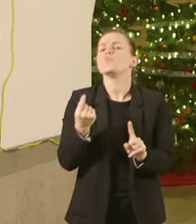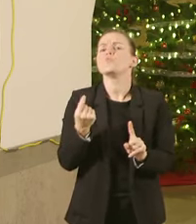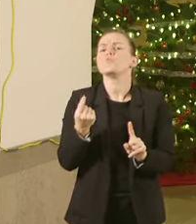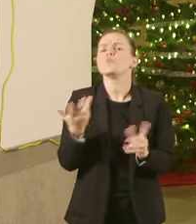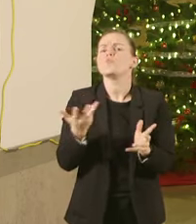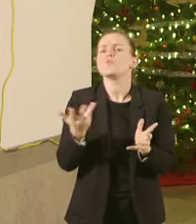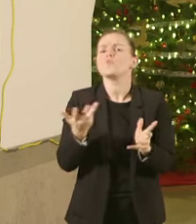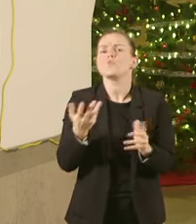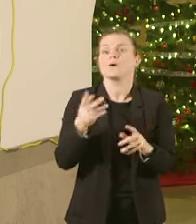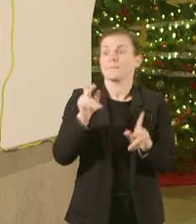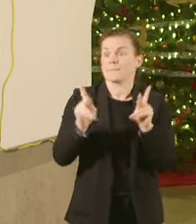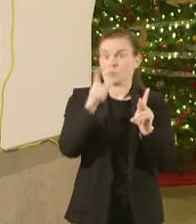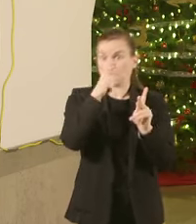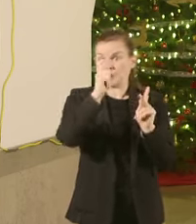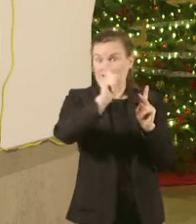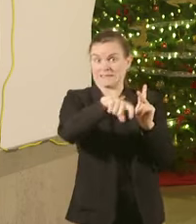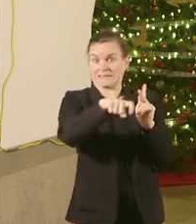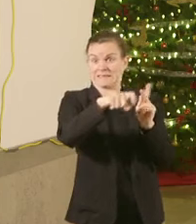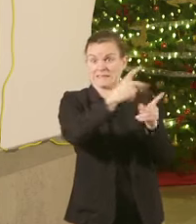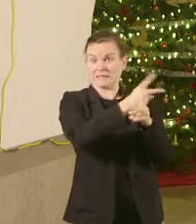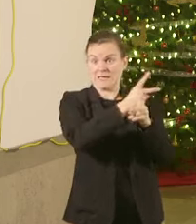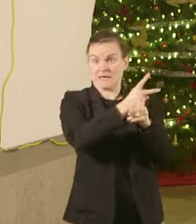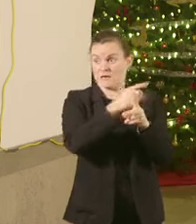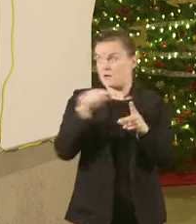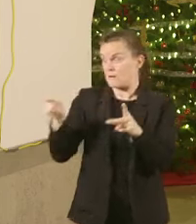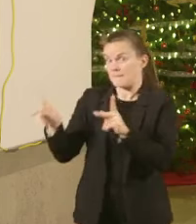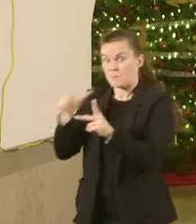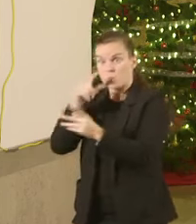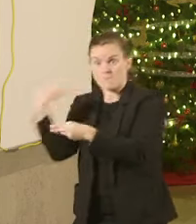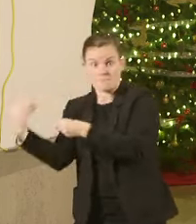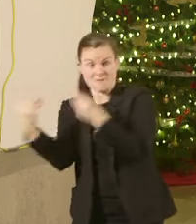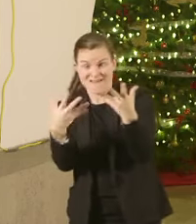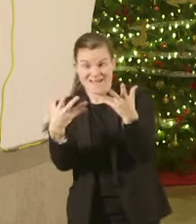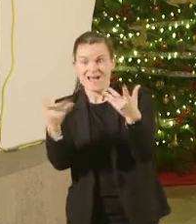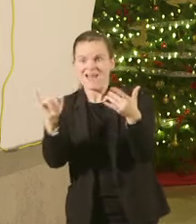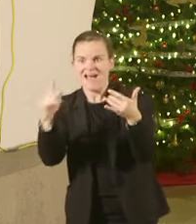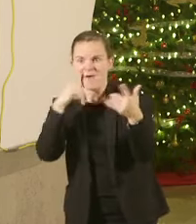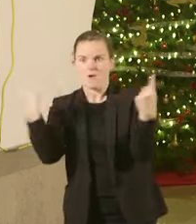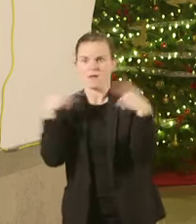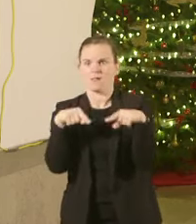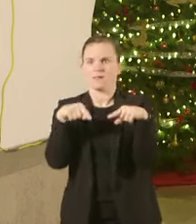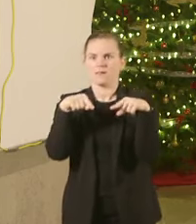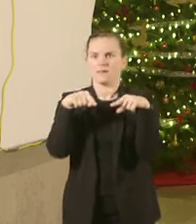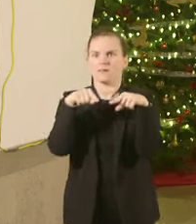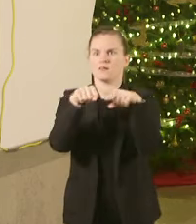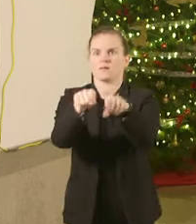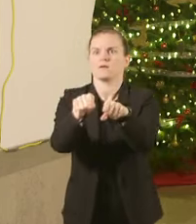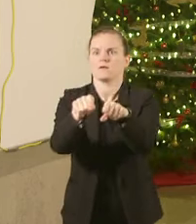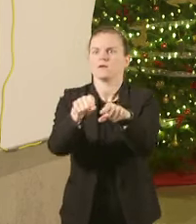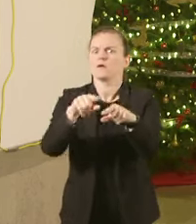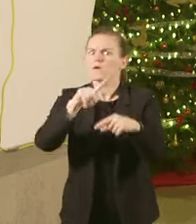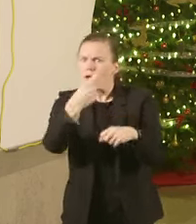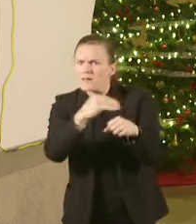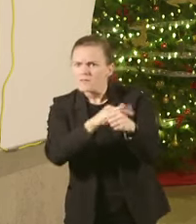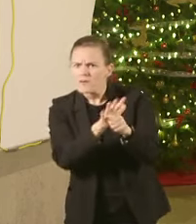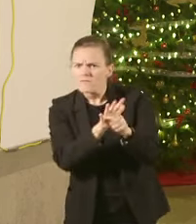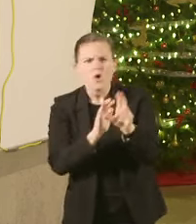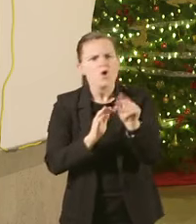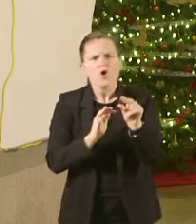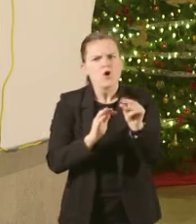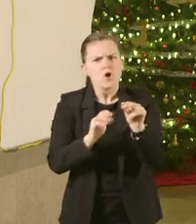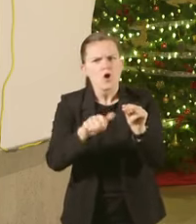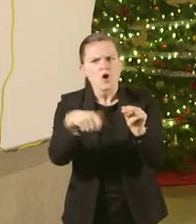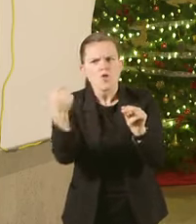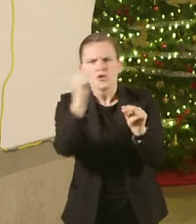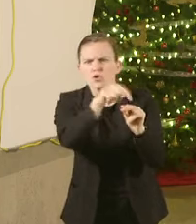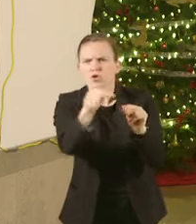urgent life-lifesaving care not just patients with COVID-19 and it will reduce the chance that the state's hospitals are